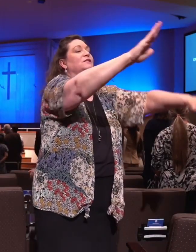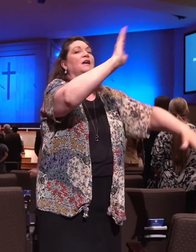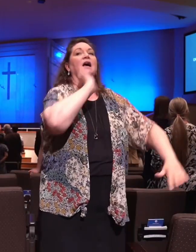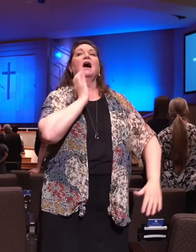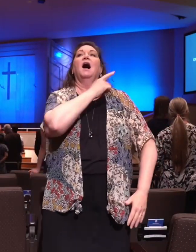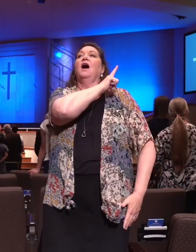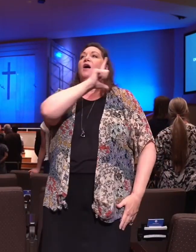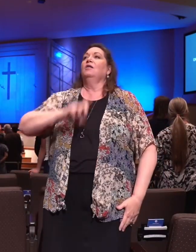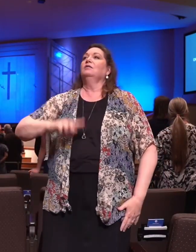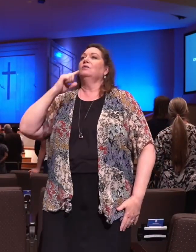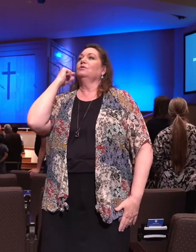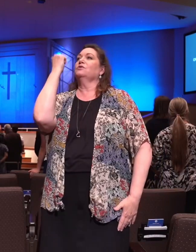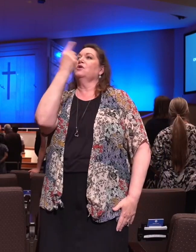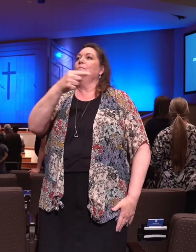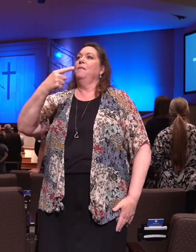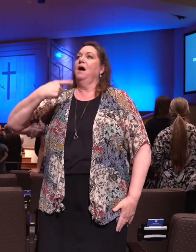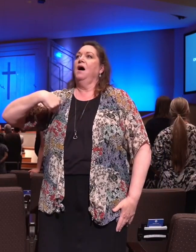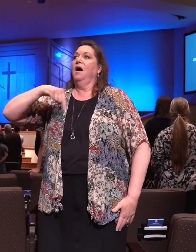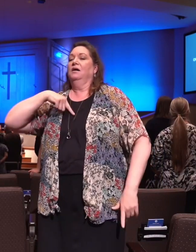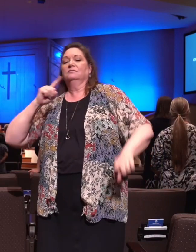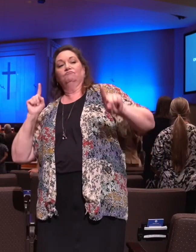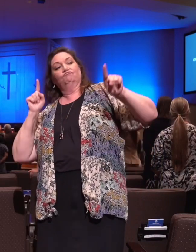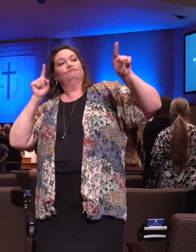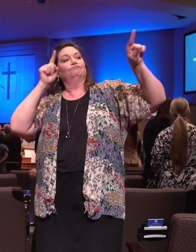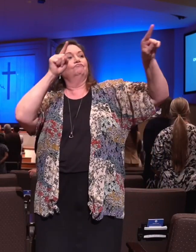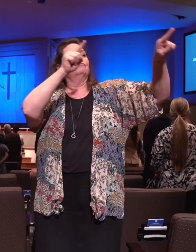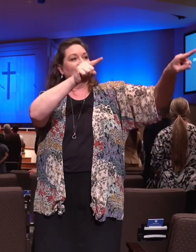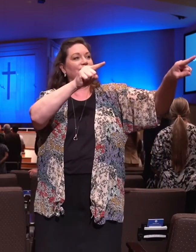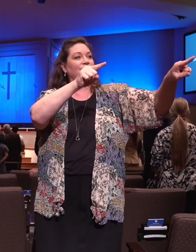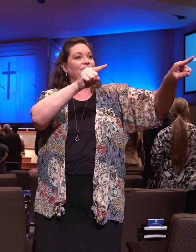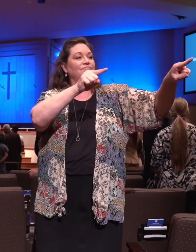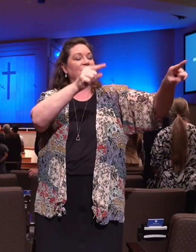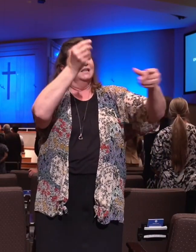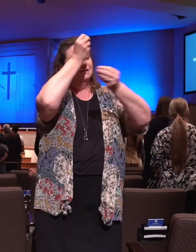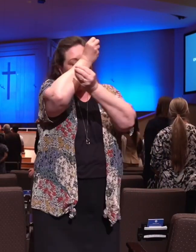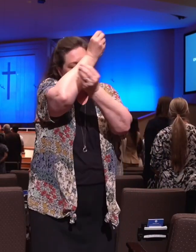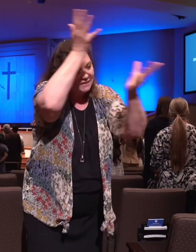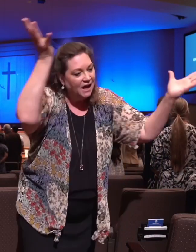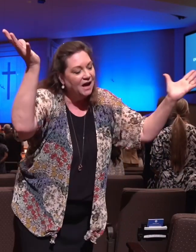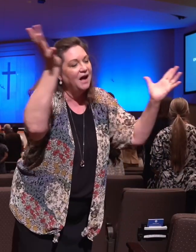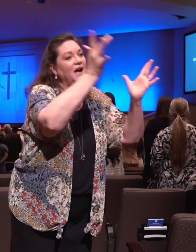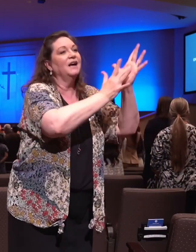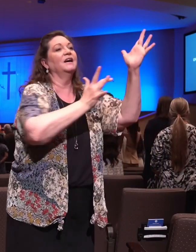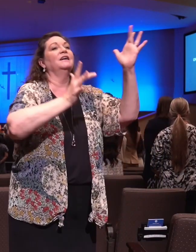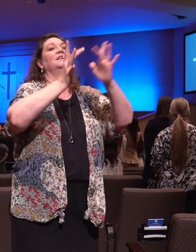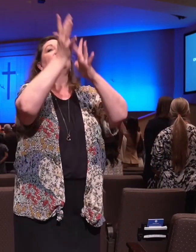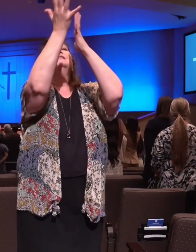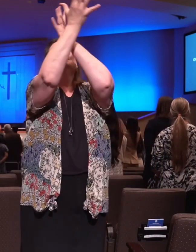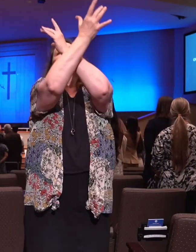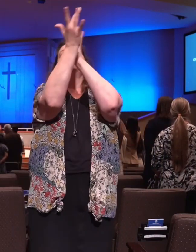is the Lord's command Jesus saves, Jesus